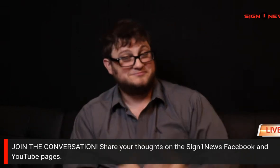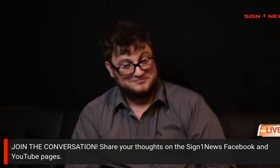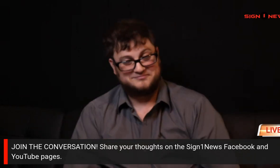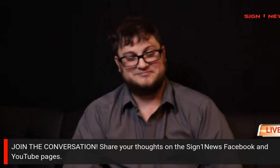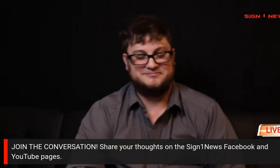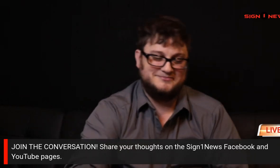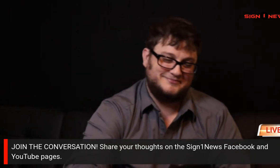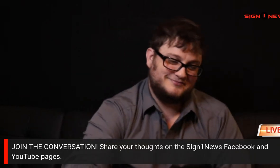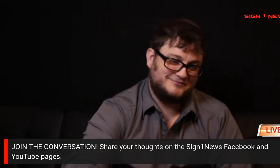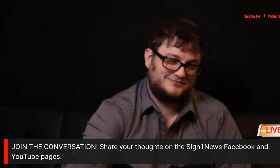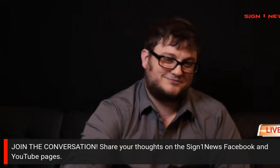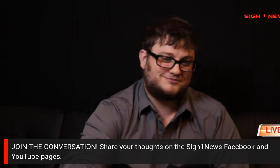comment.